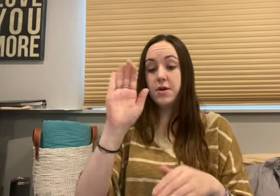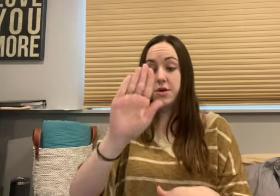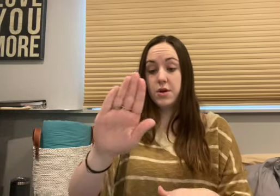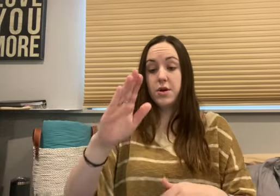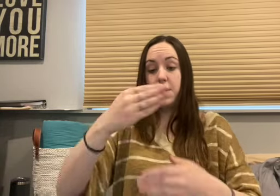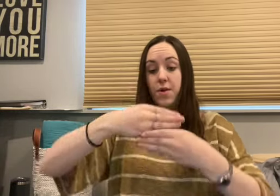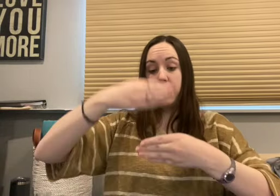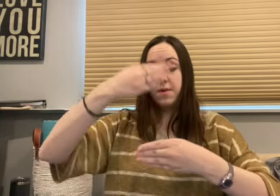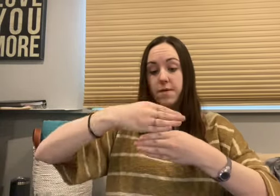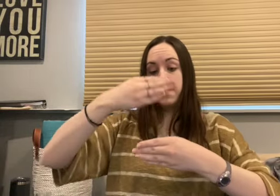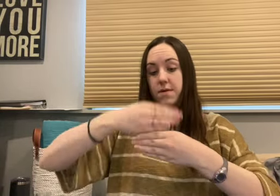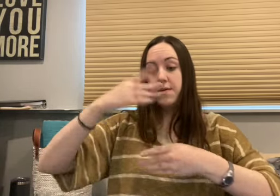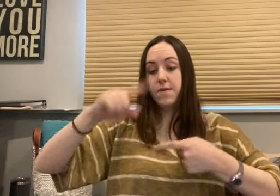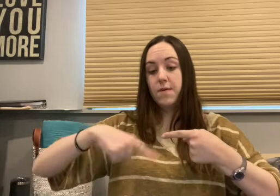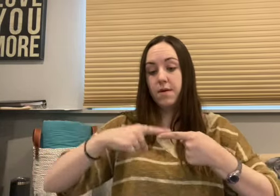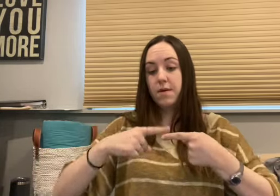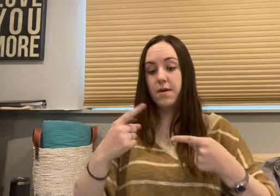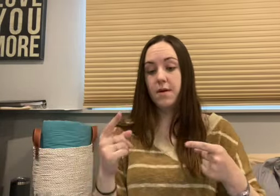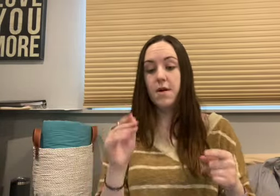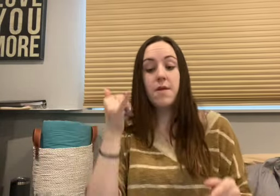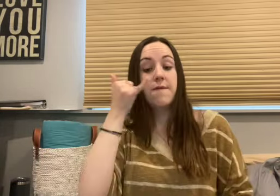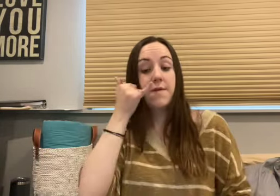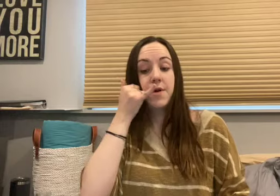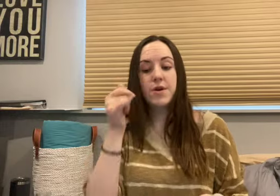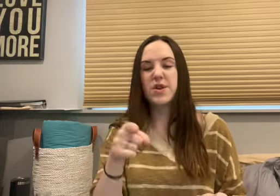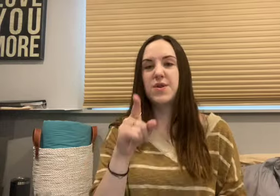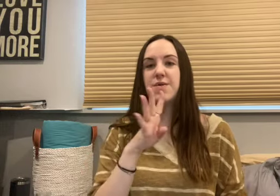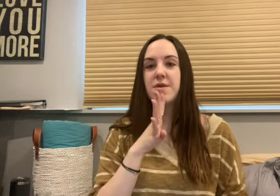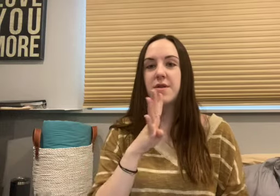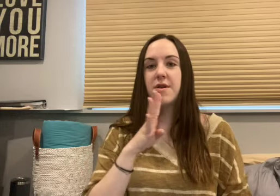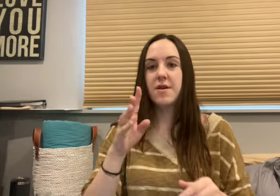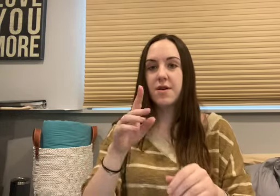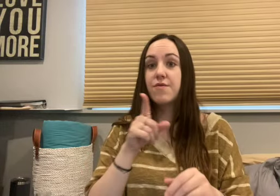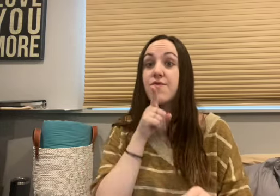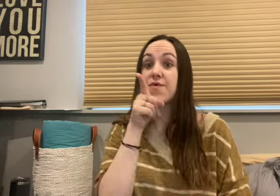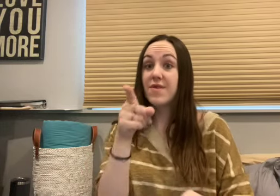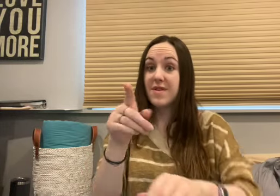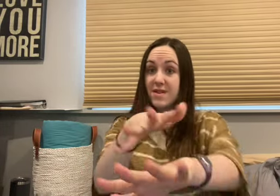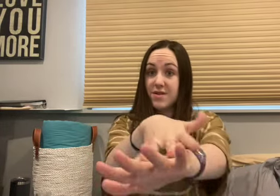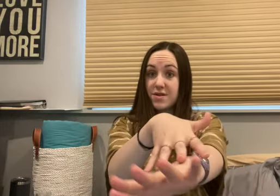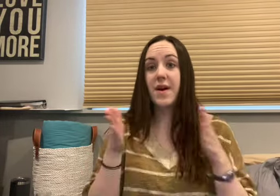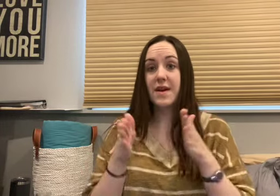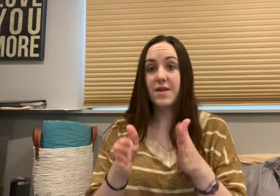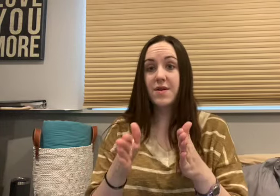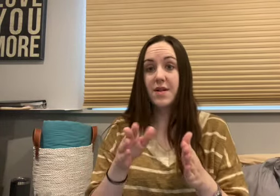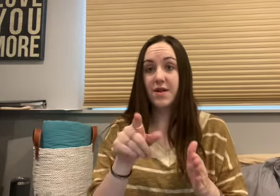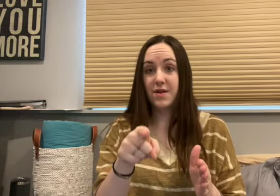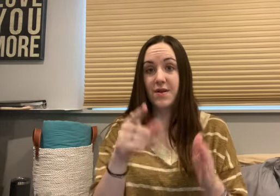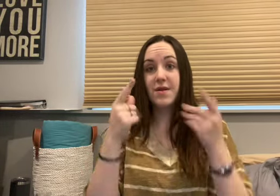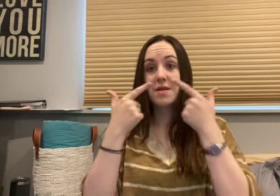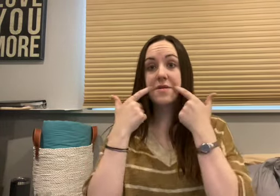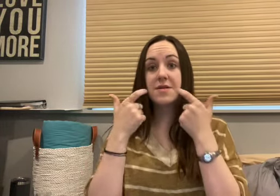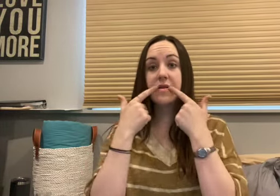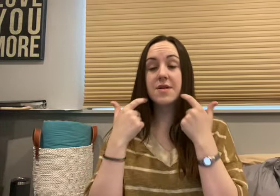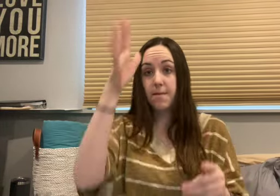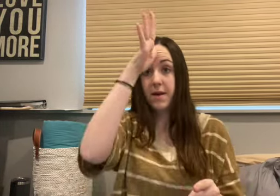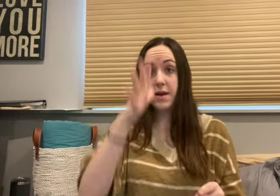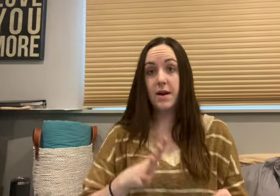phone and you talk real slow Cause it's late and your mama don't know Our song is a weird laugh The first date, man, I didn't